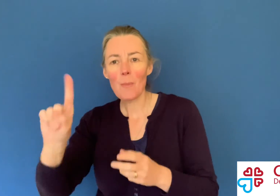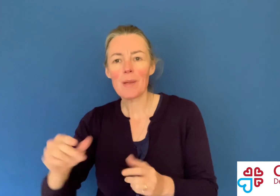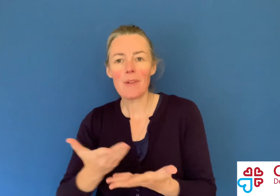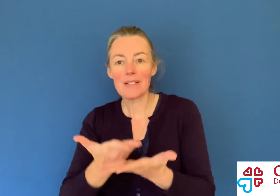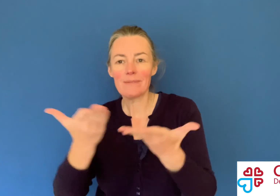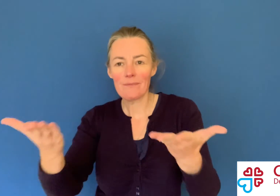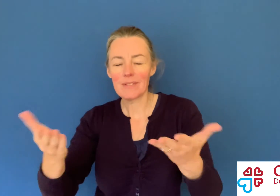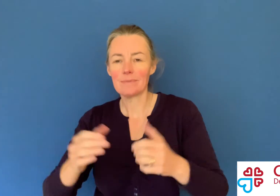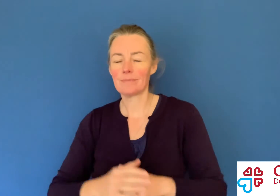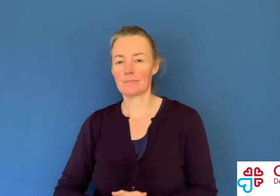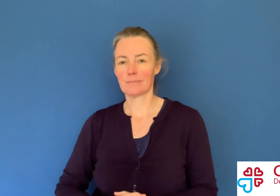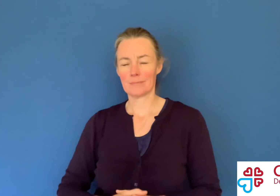gifts with other people.